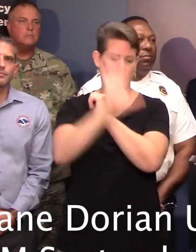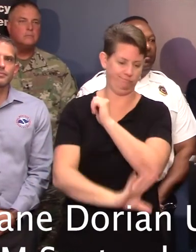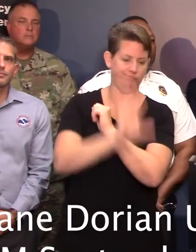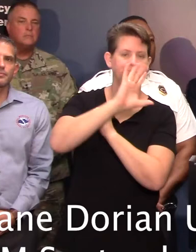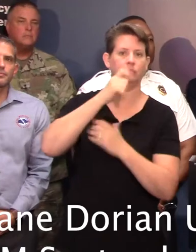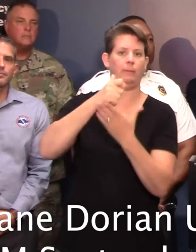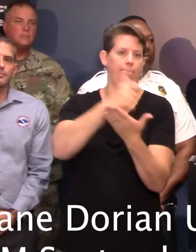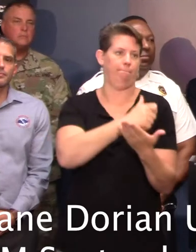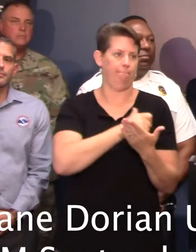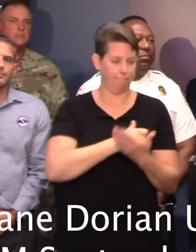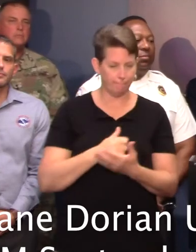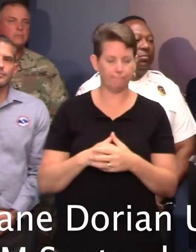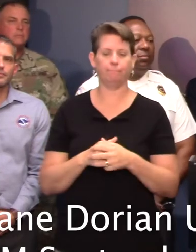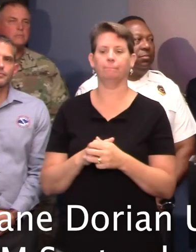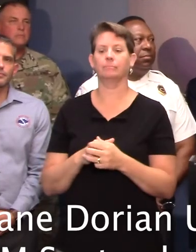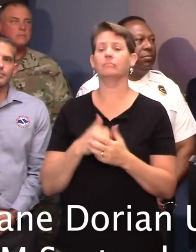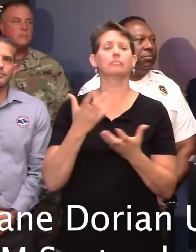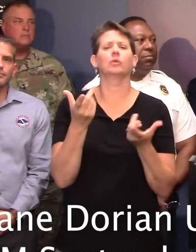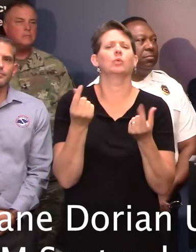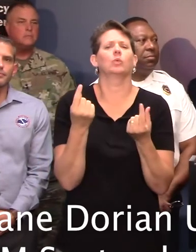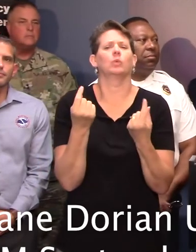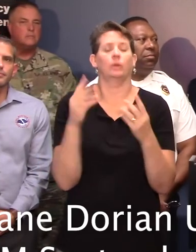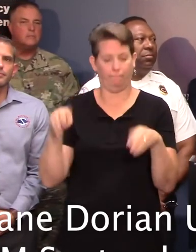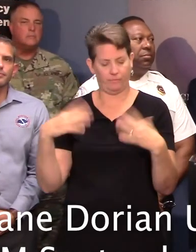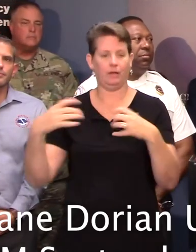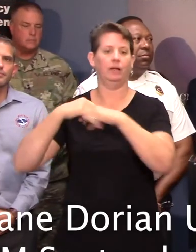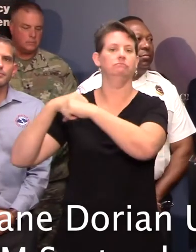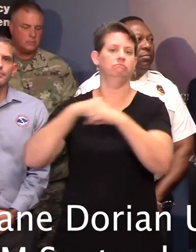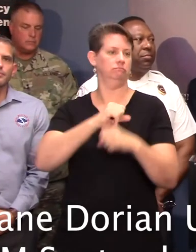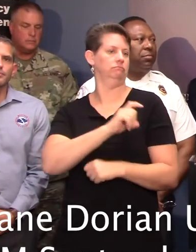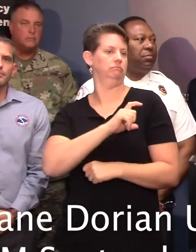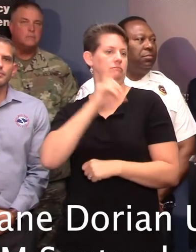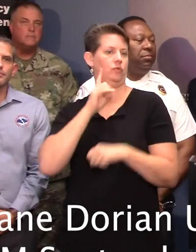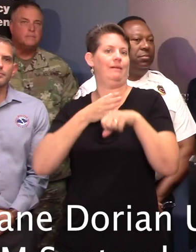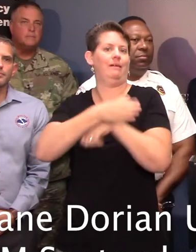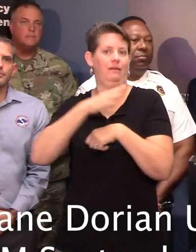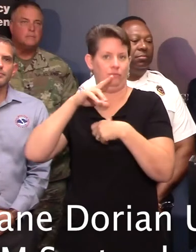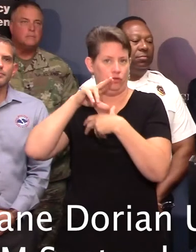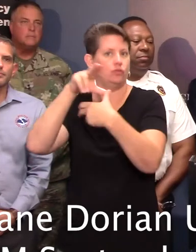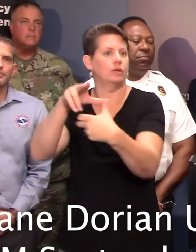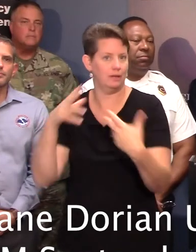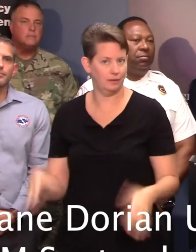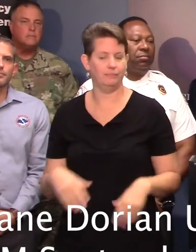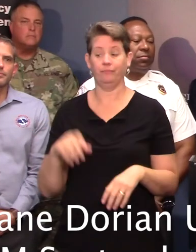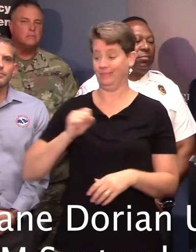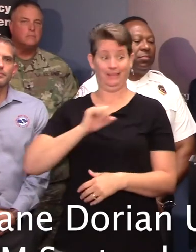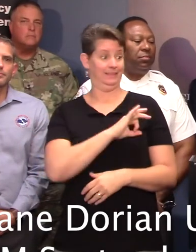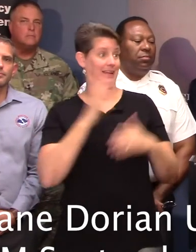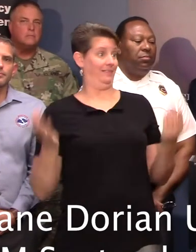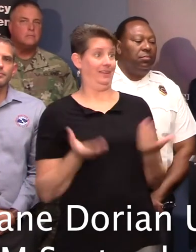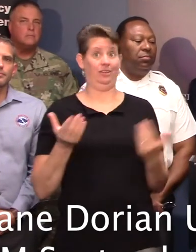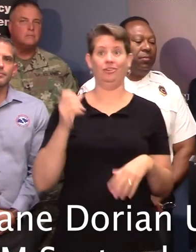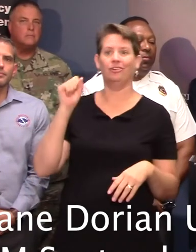conglomerates. They will be providing security for post-storm missions. We also have staff here, obviously, at